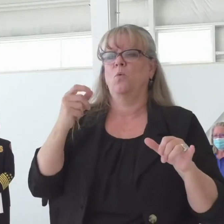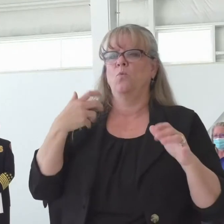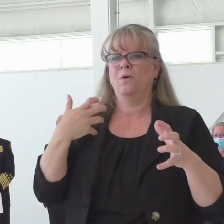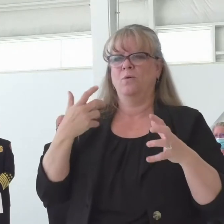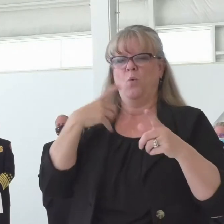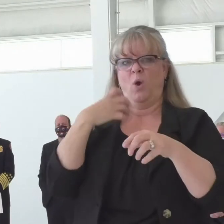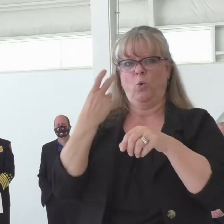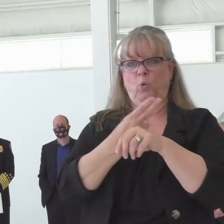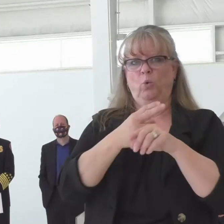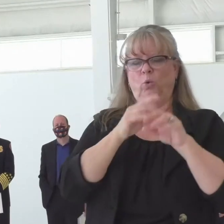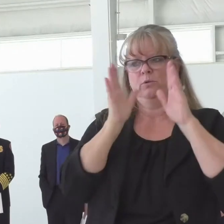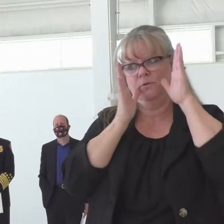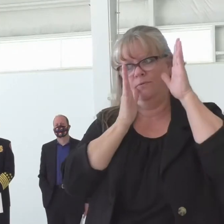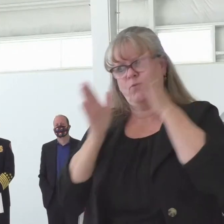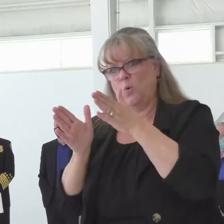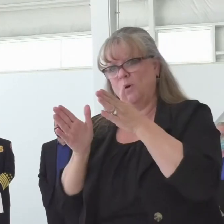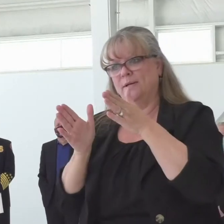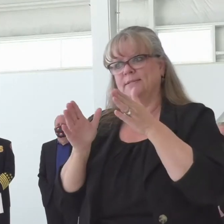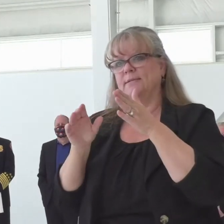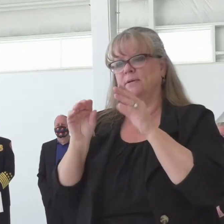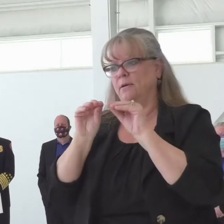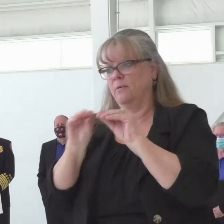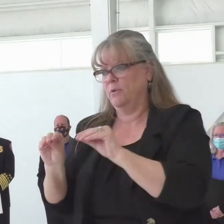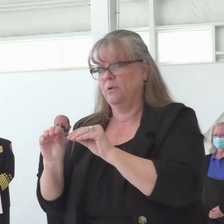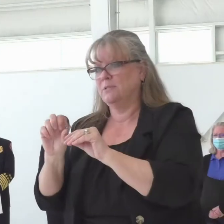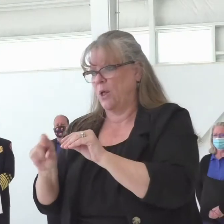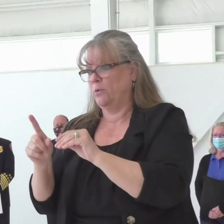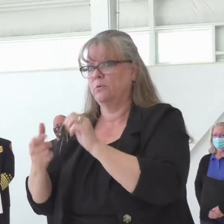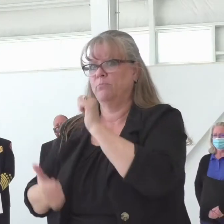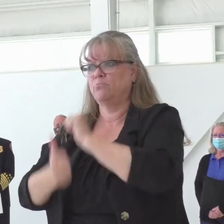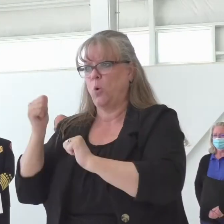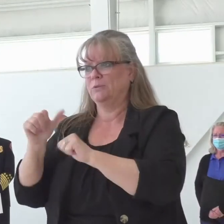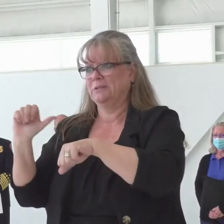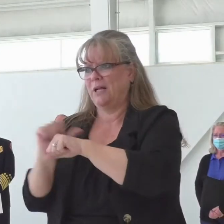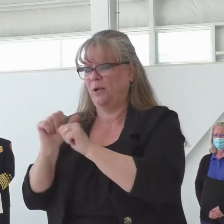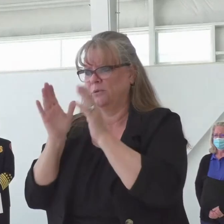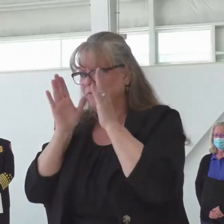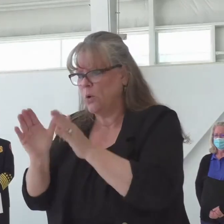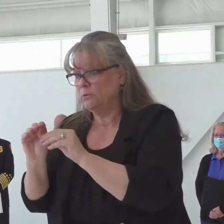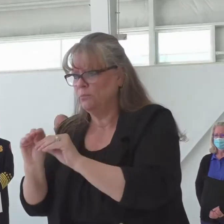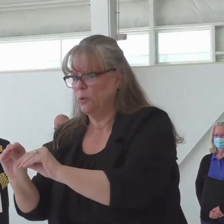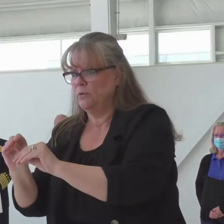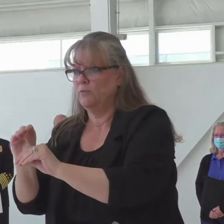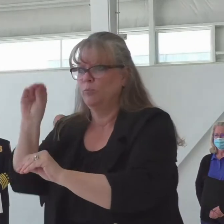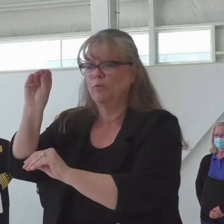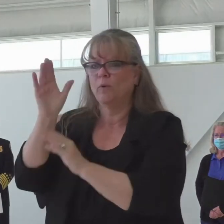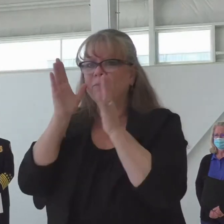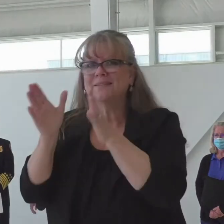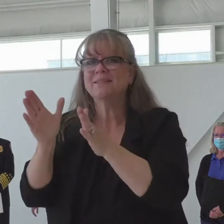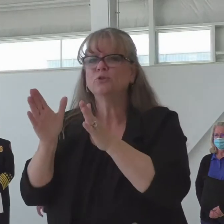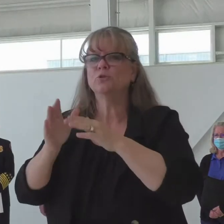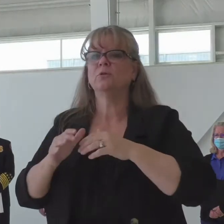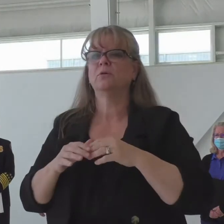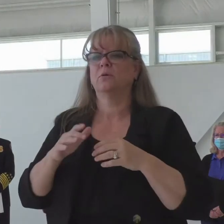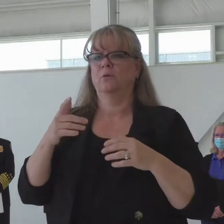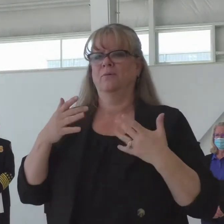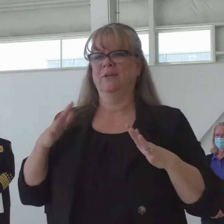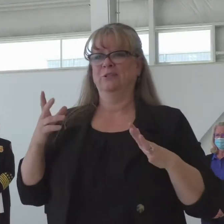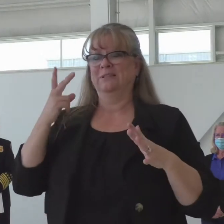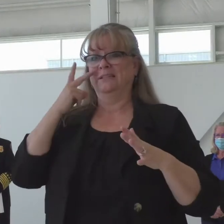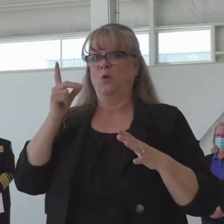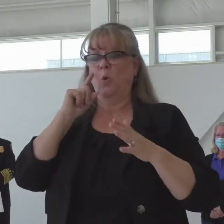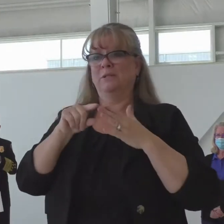around, that's what that's all about. So we're experiencing some stuff on the plains now, which is a seasonal